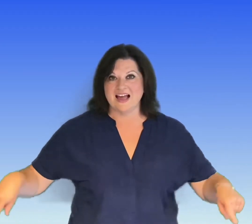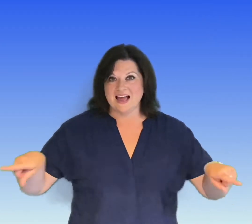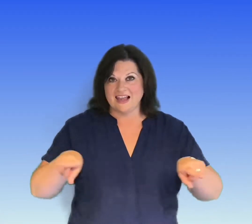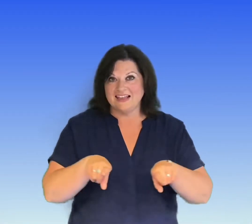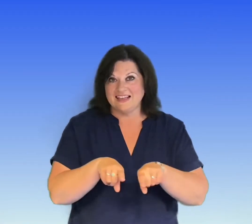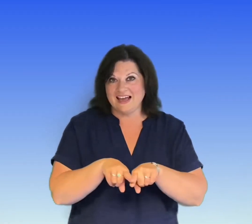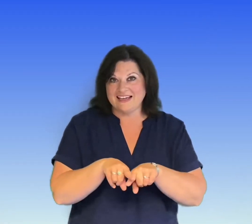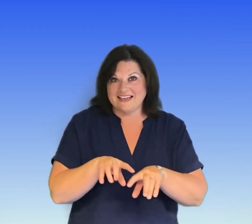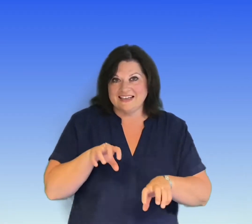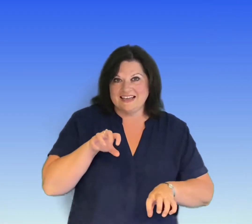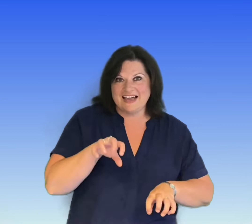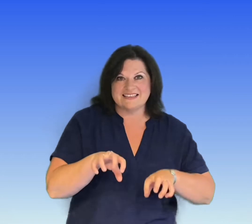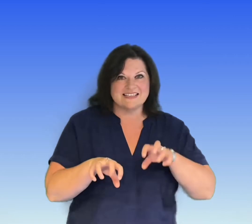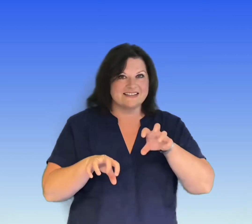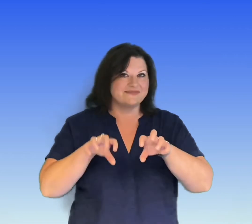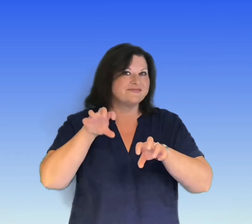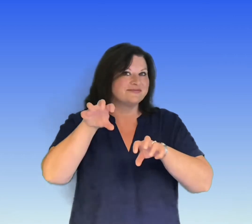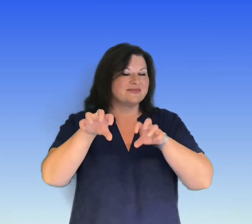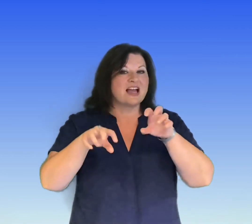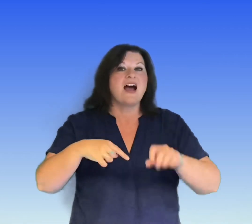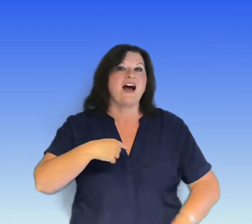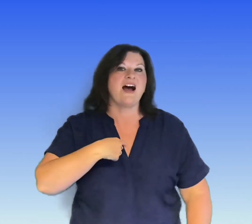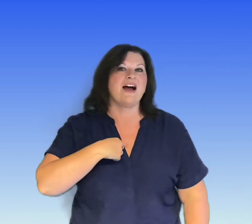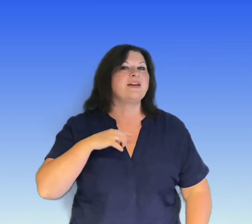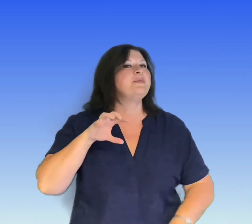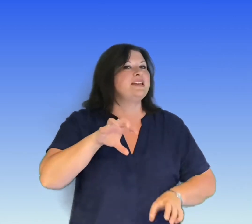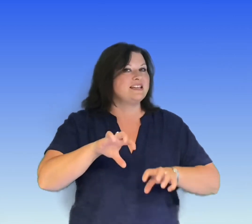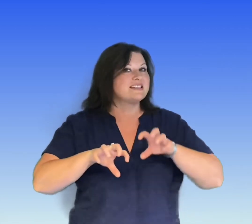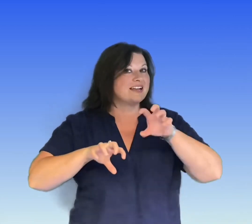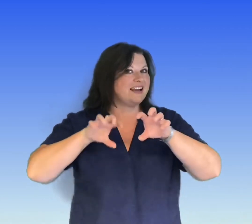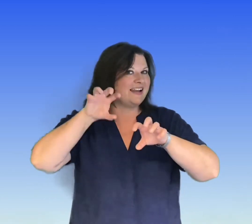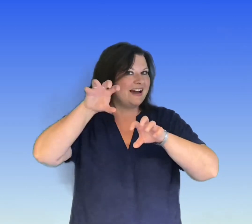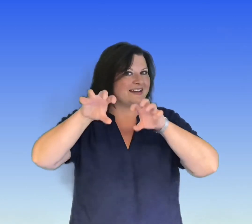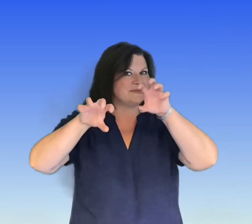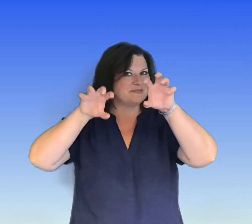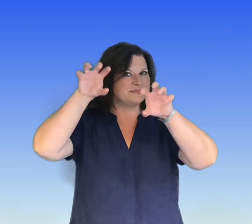Like a ladder, I am here to climb.